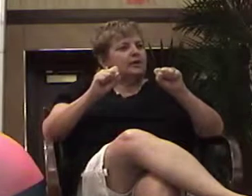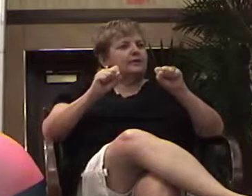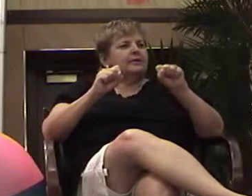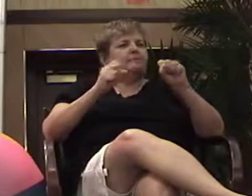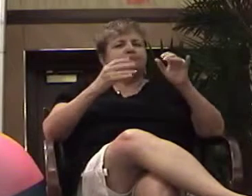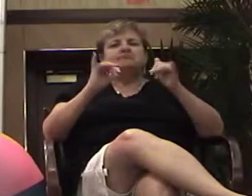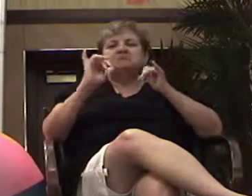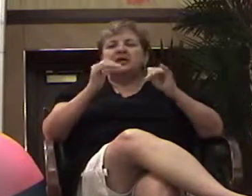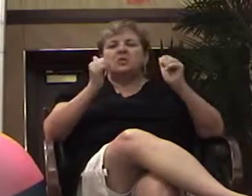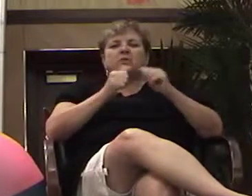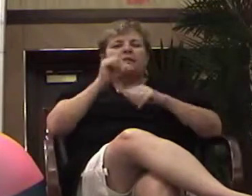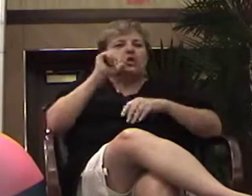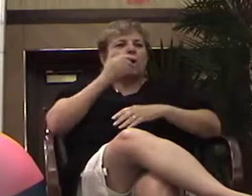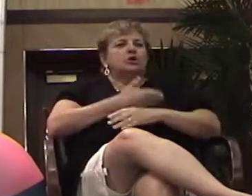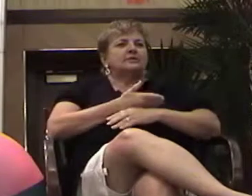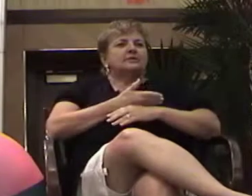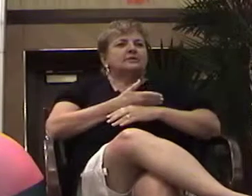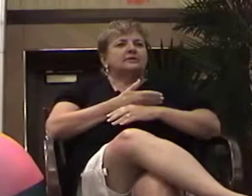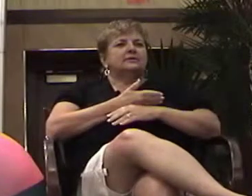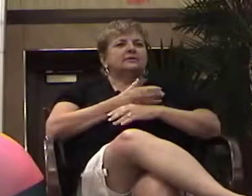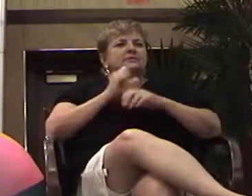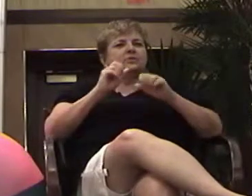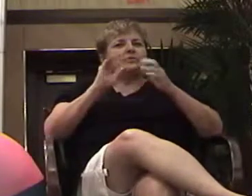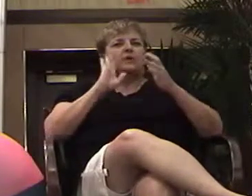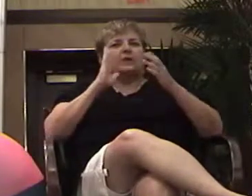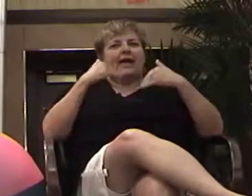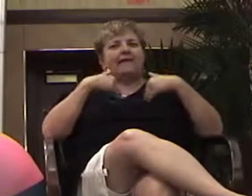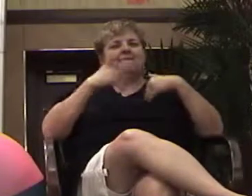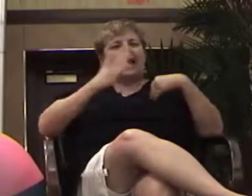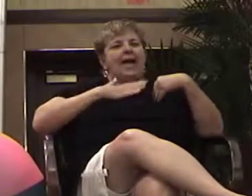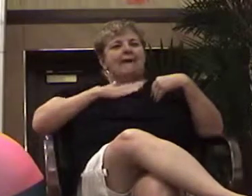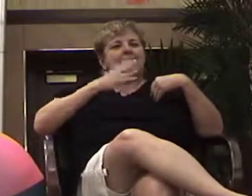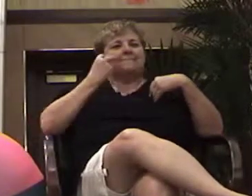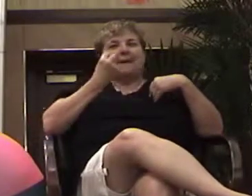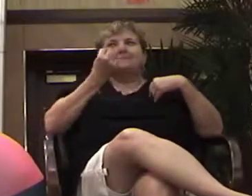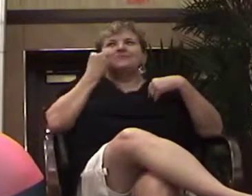And so they would have happy memories of him. Don't leave him! .